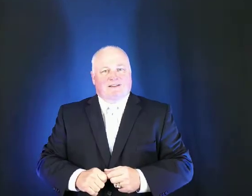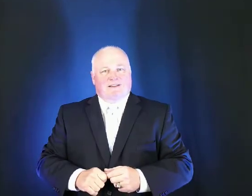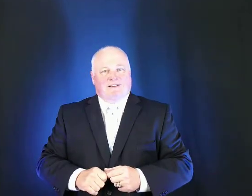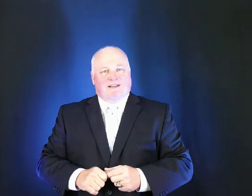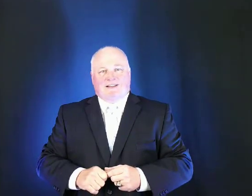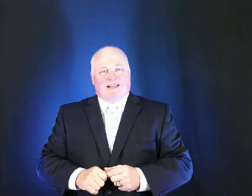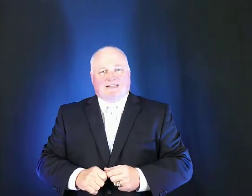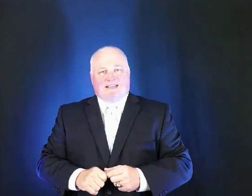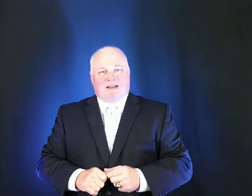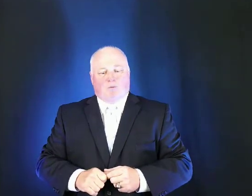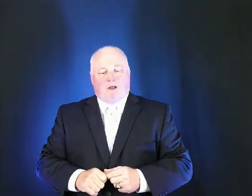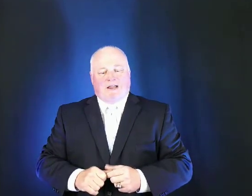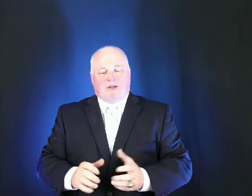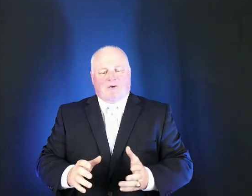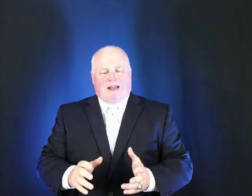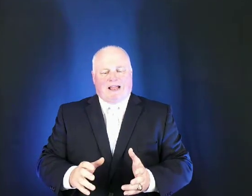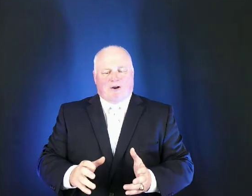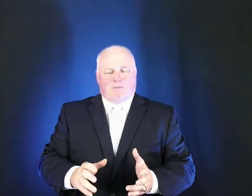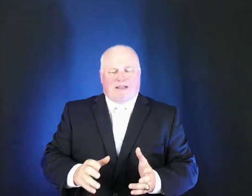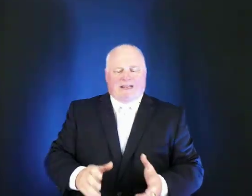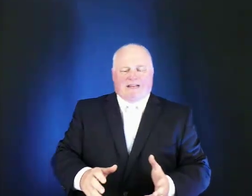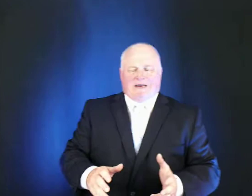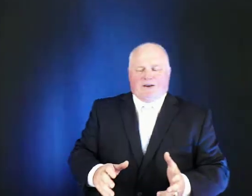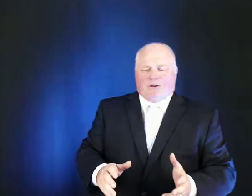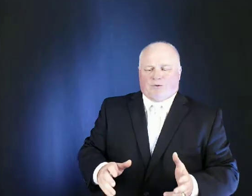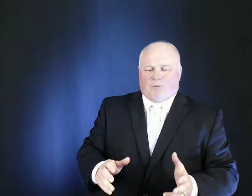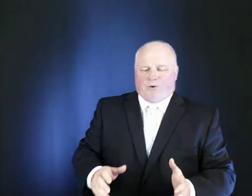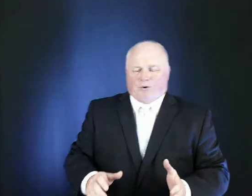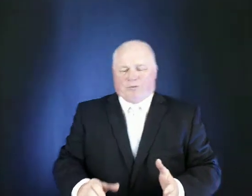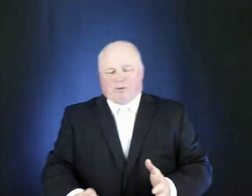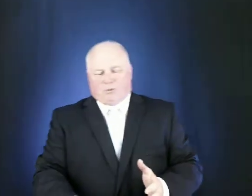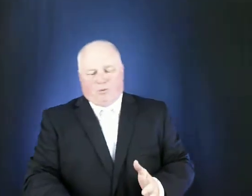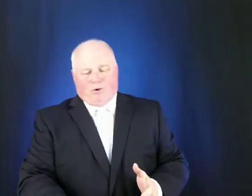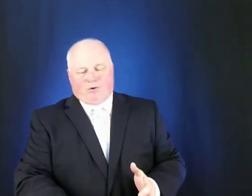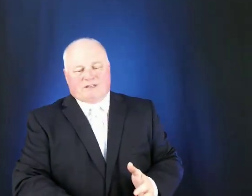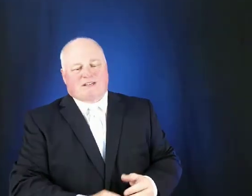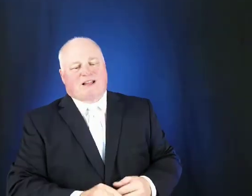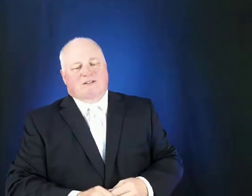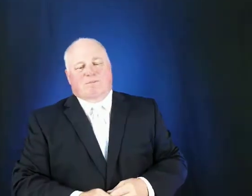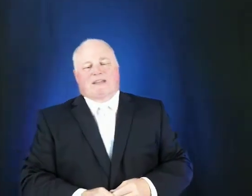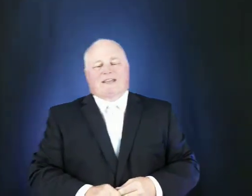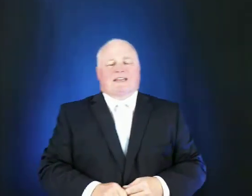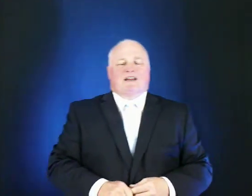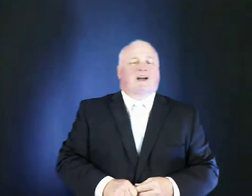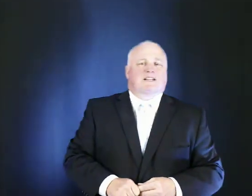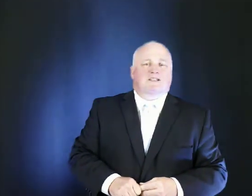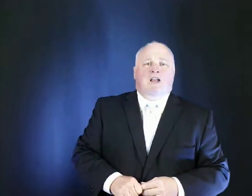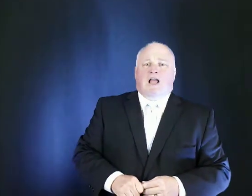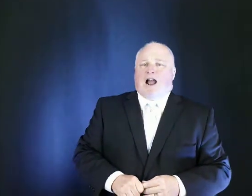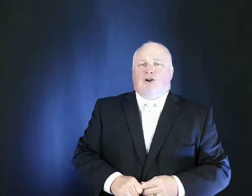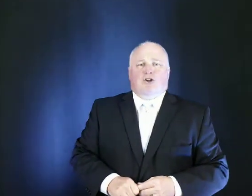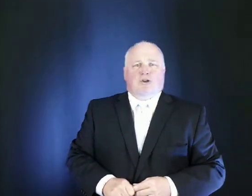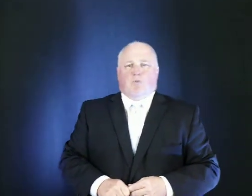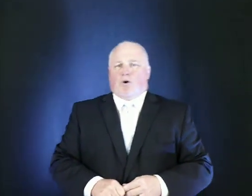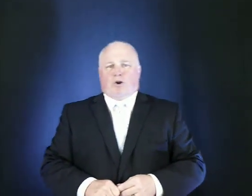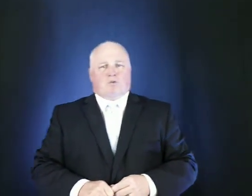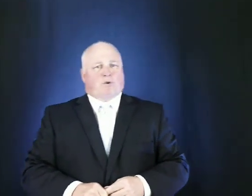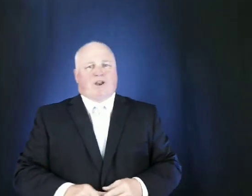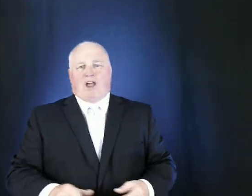in that same way you and i are to be in the world but the world is not to be in us our good works will not